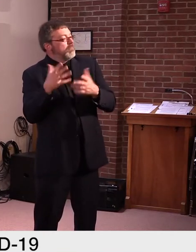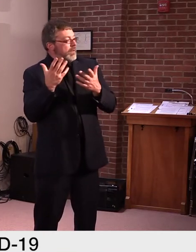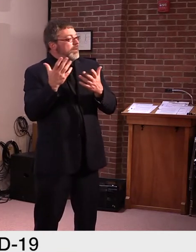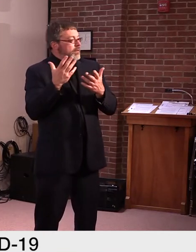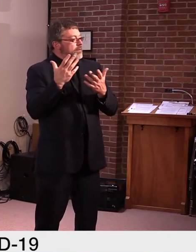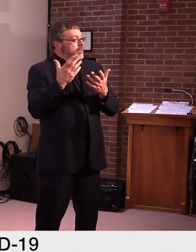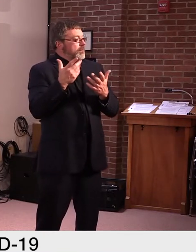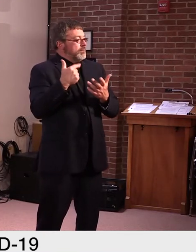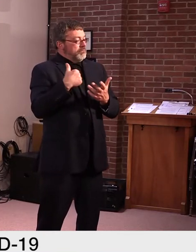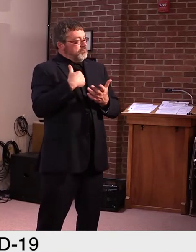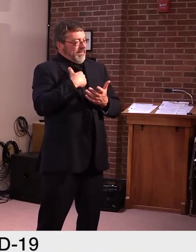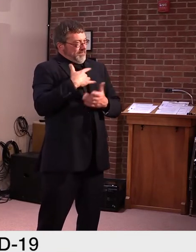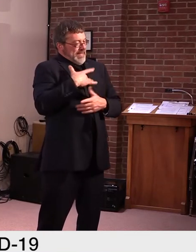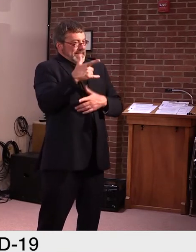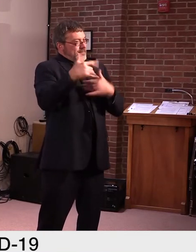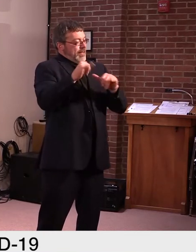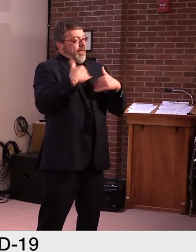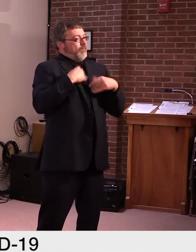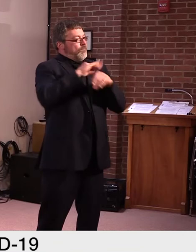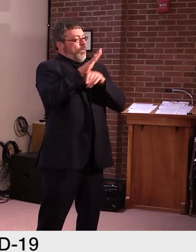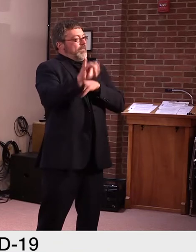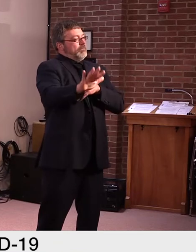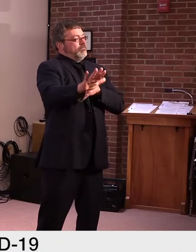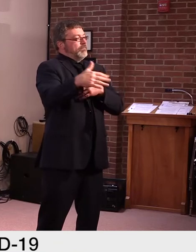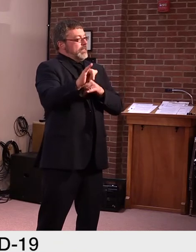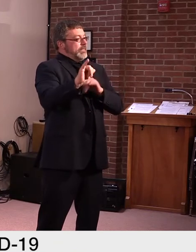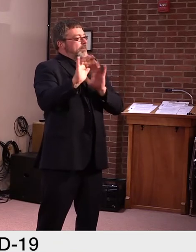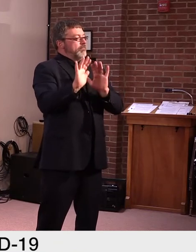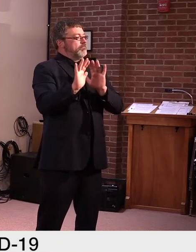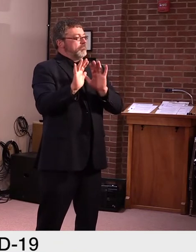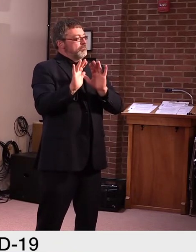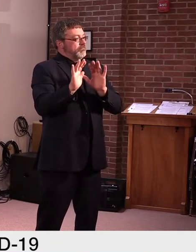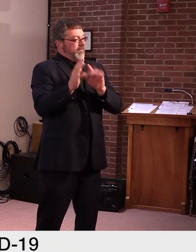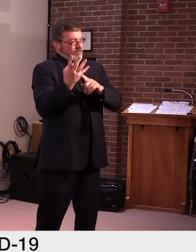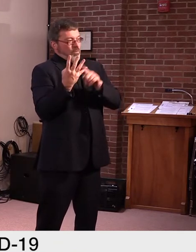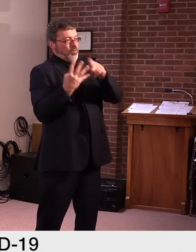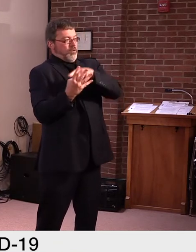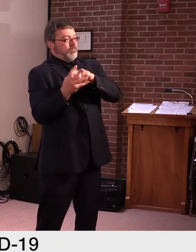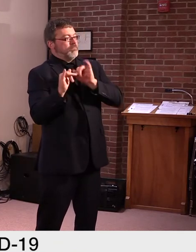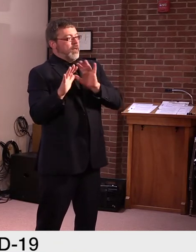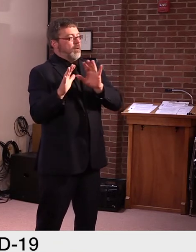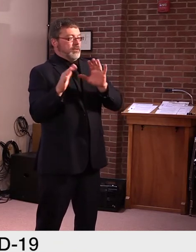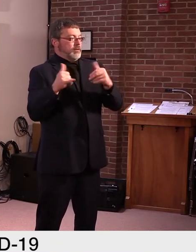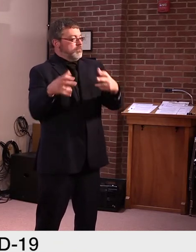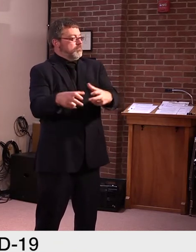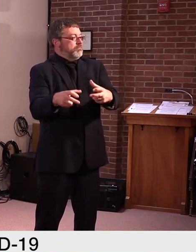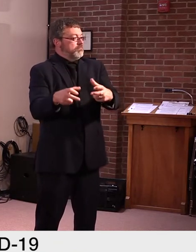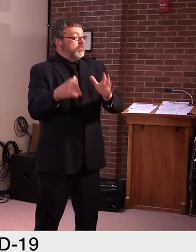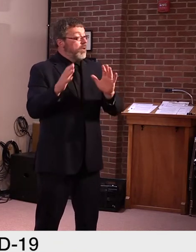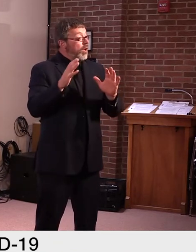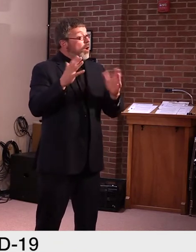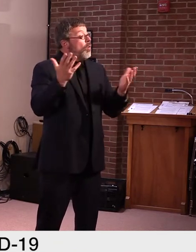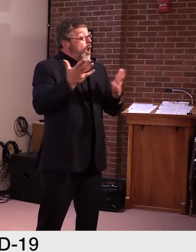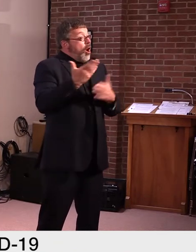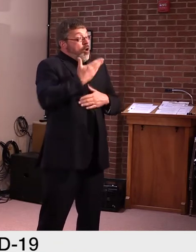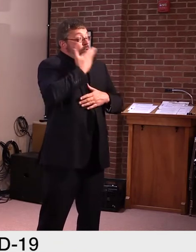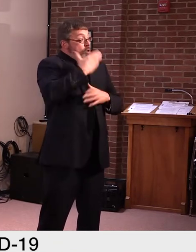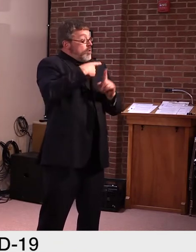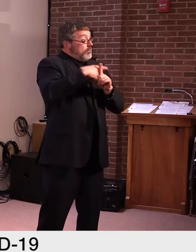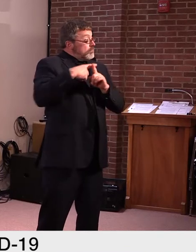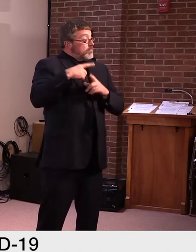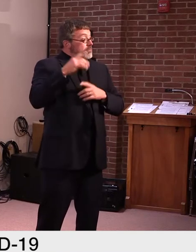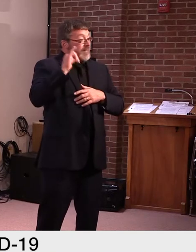in different sections. But, um, pretty good news. Uh, we don't have anybody in, uh, the hospital,